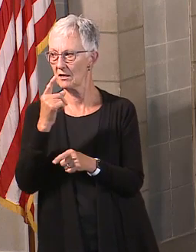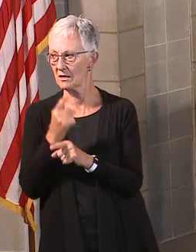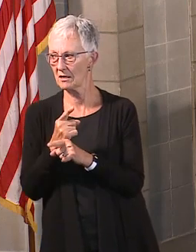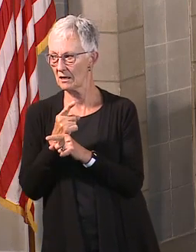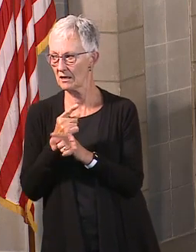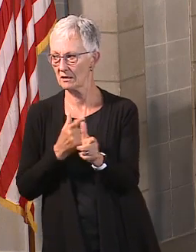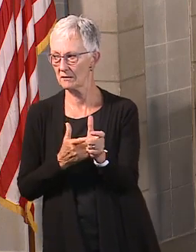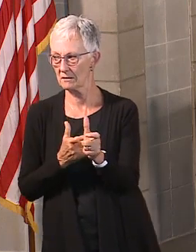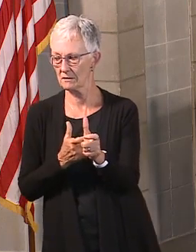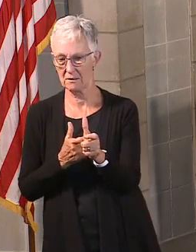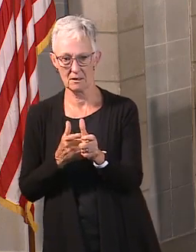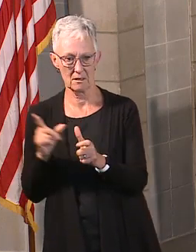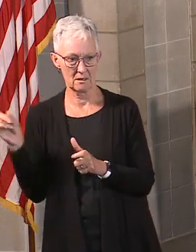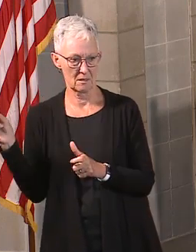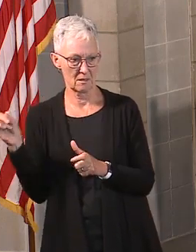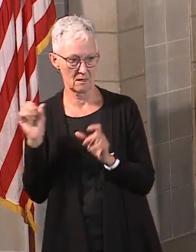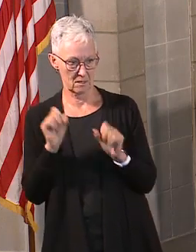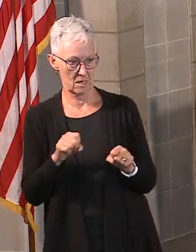Yeah, please.